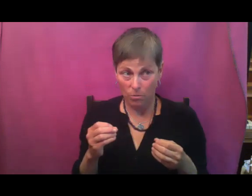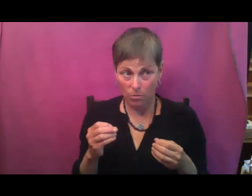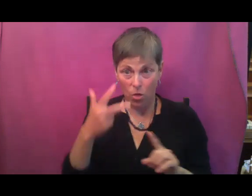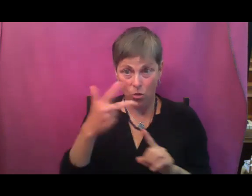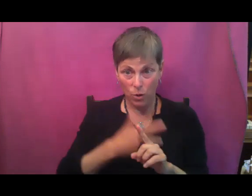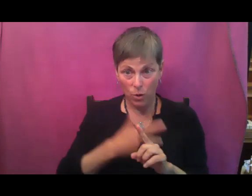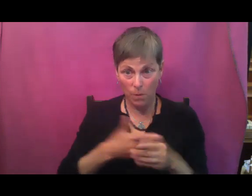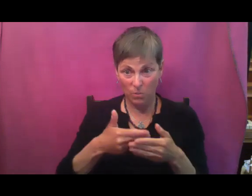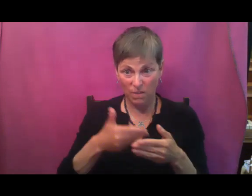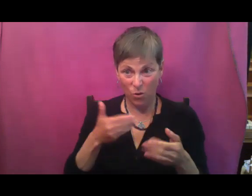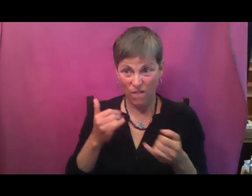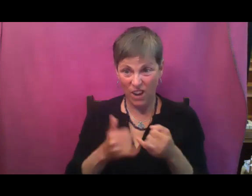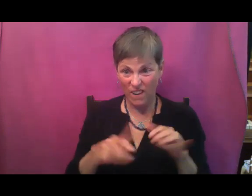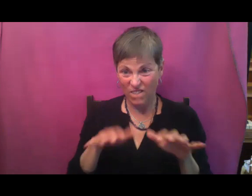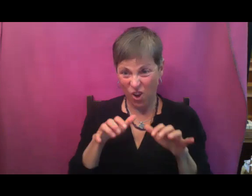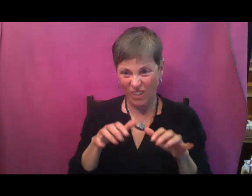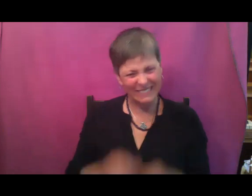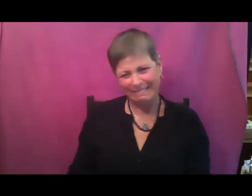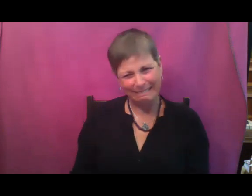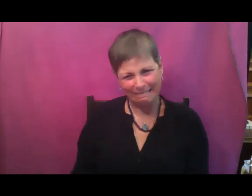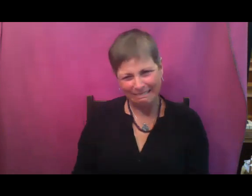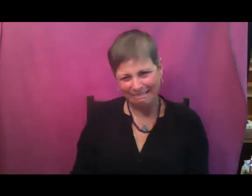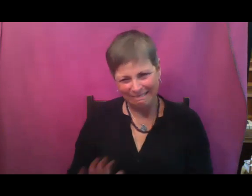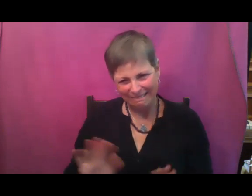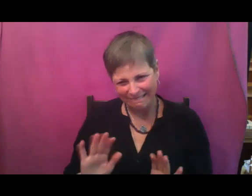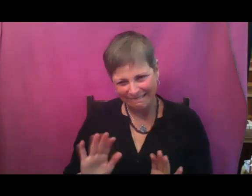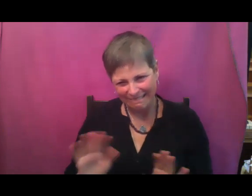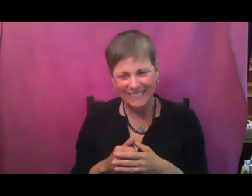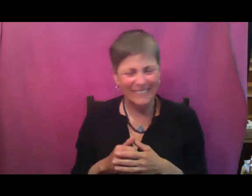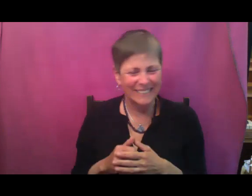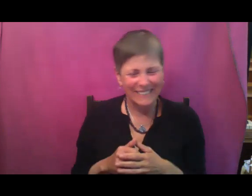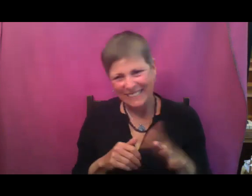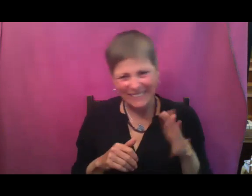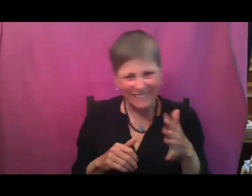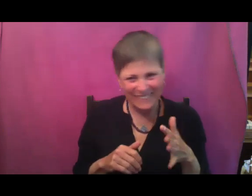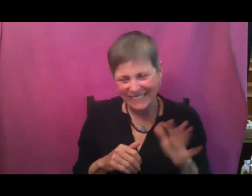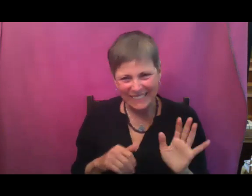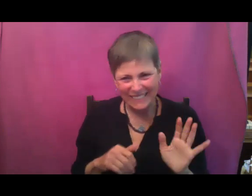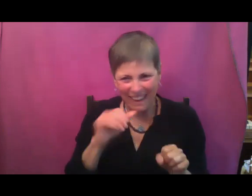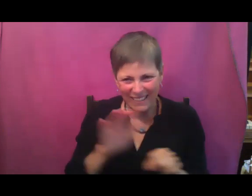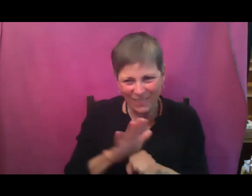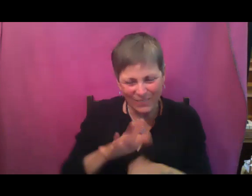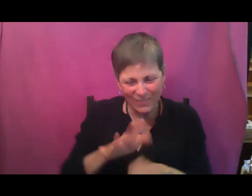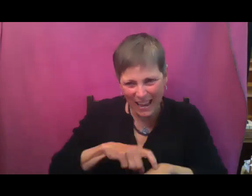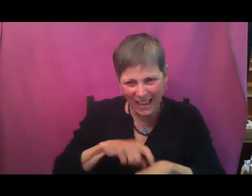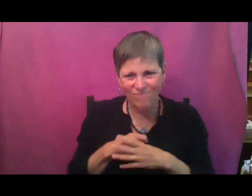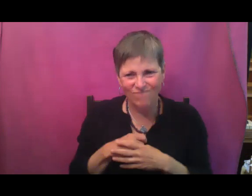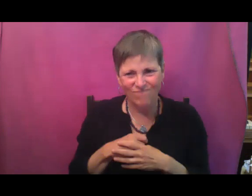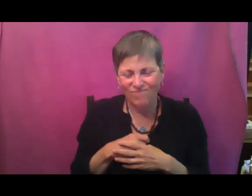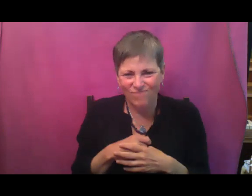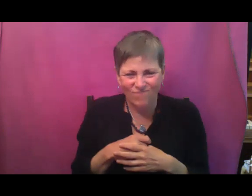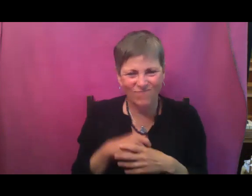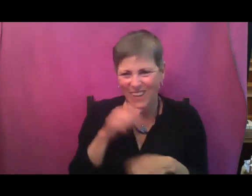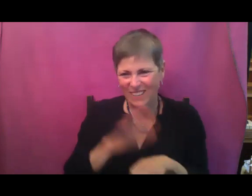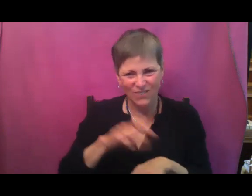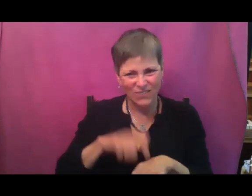frost, it's just too close. It's too close a call. You might not have enough time to actually mature